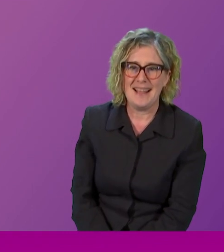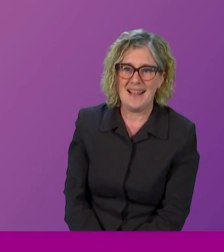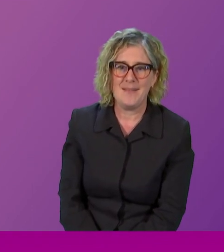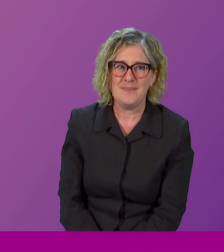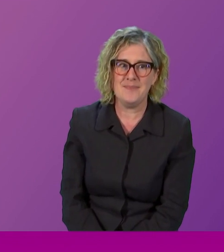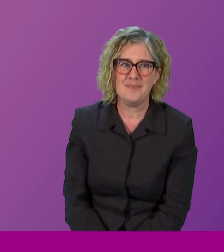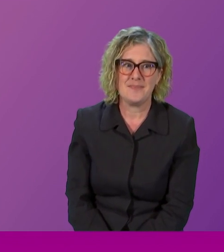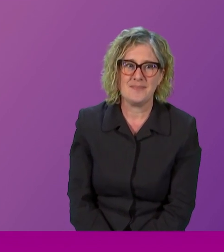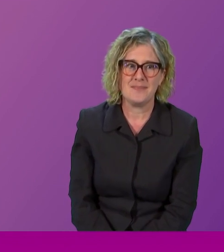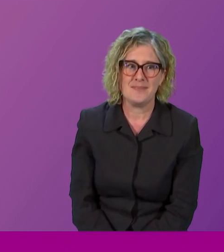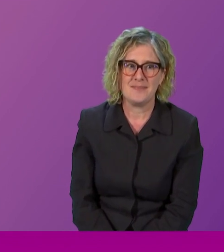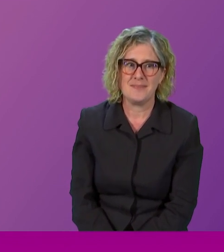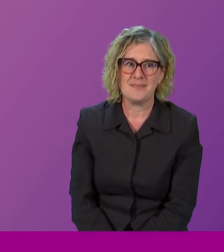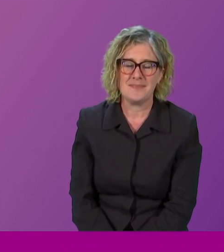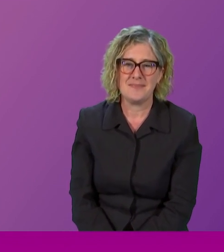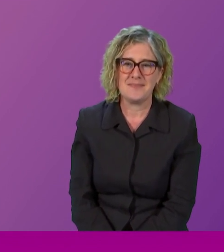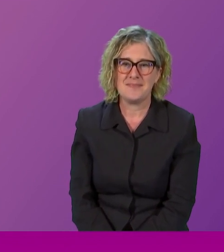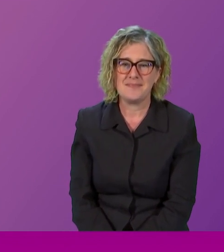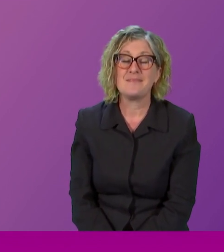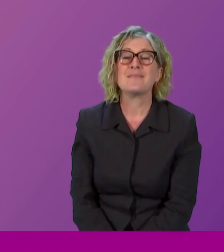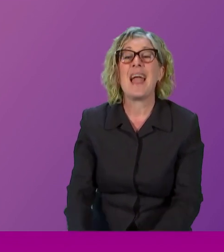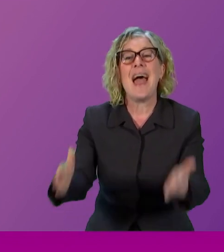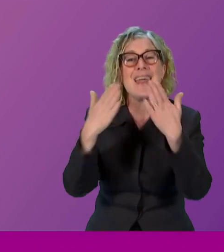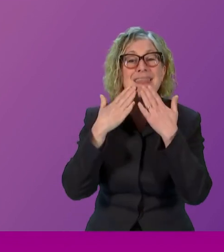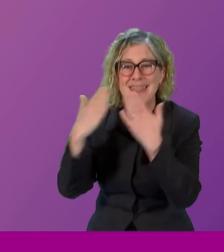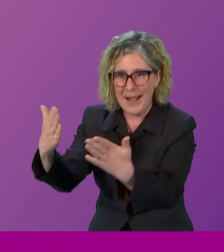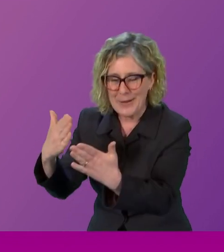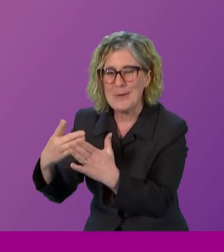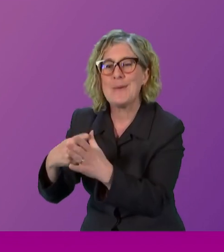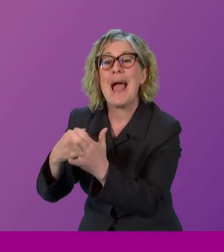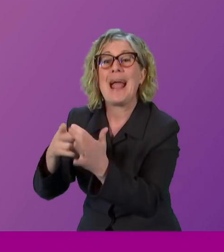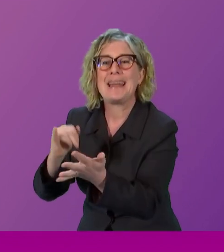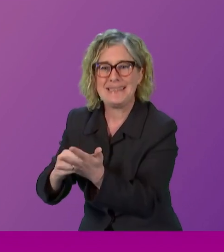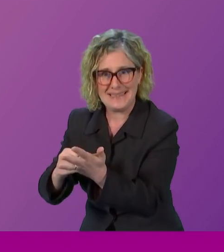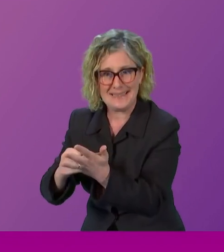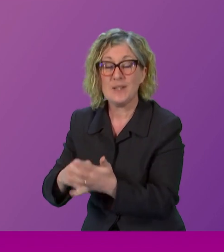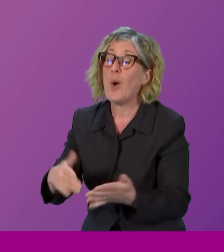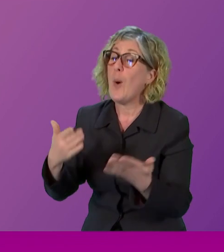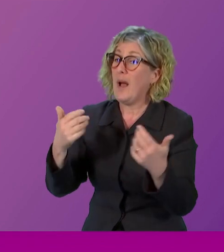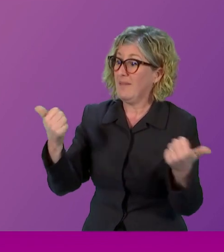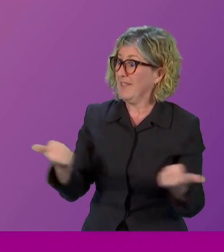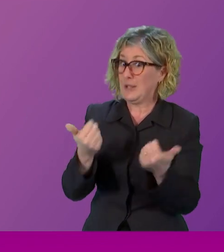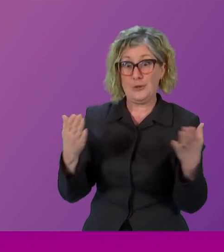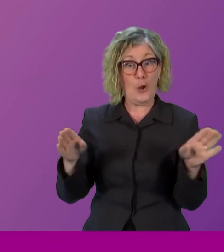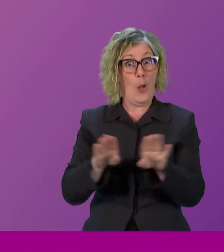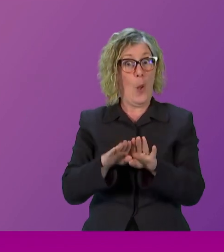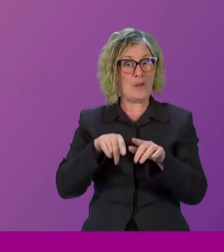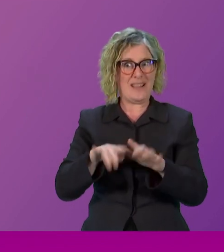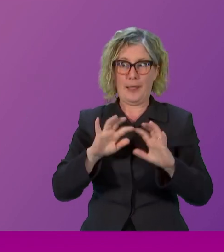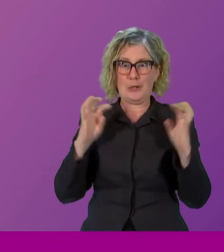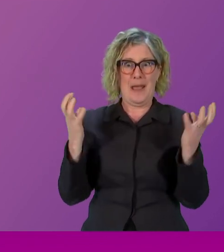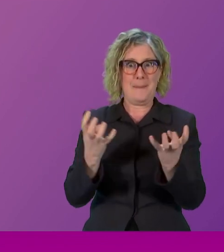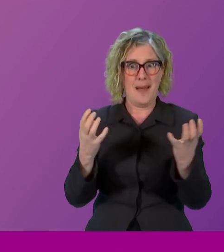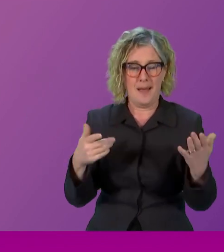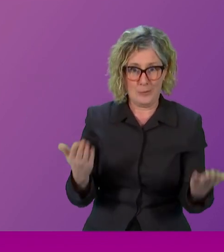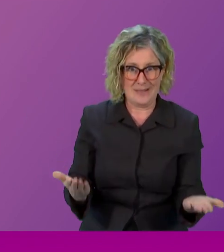Thank you, Agnes. That concludes the chamber proceedings of today's events. And I think, you I'm sure